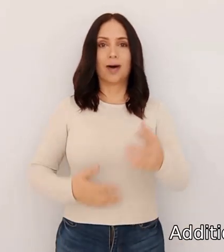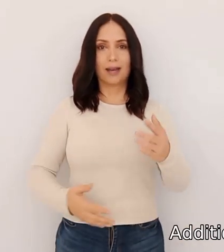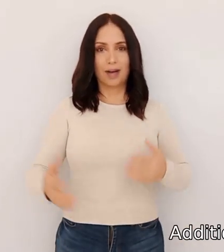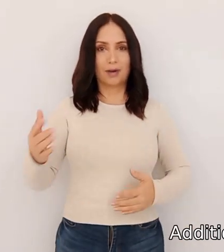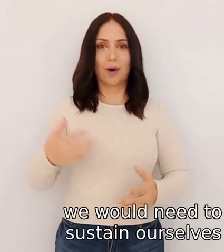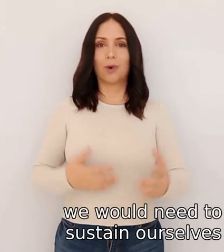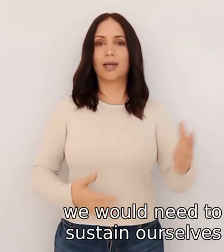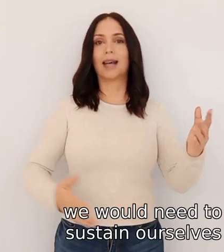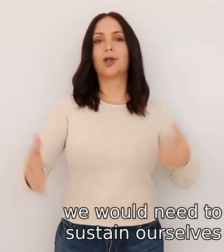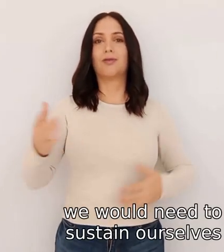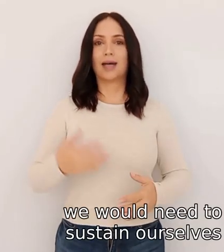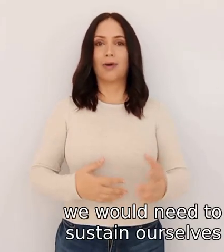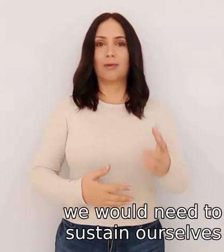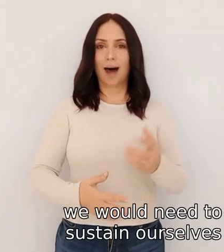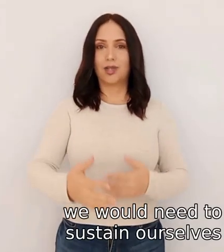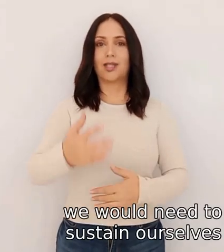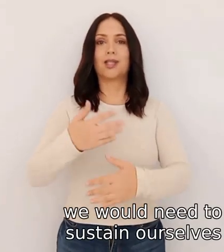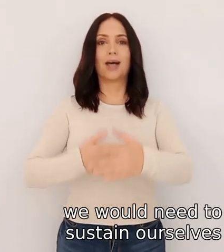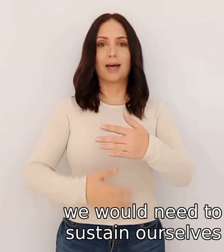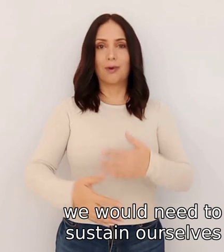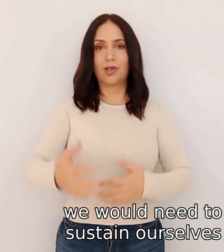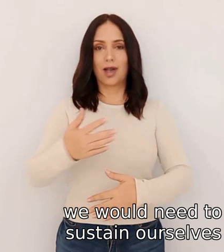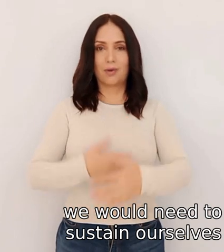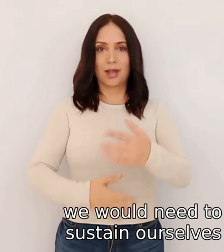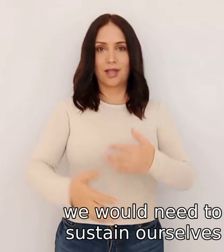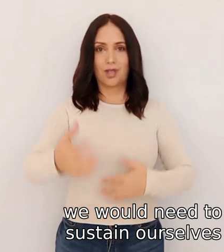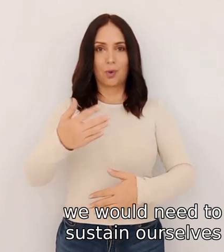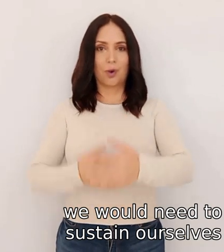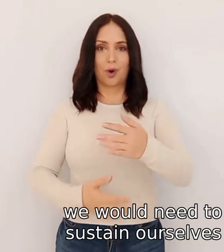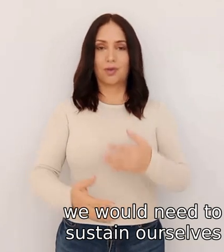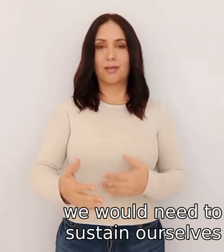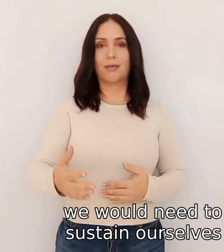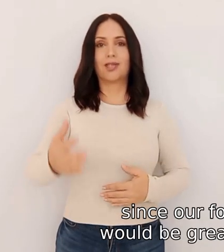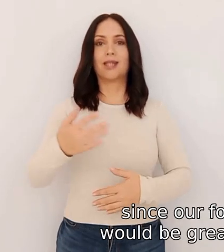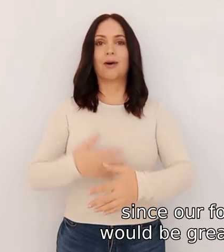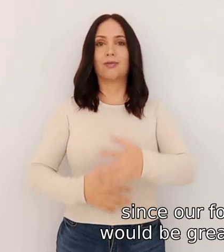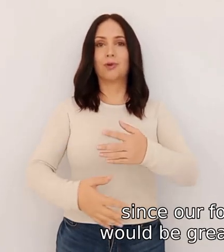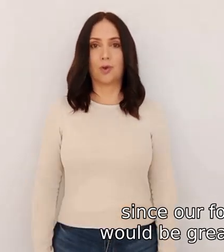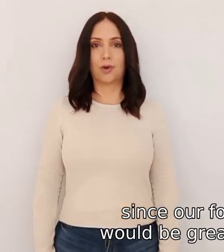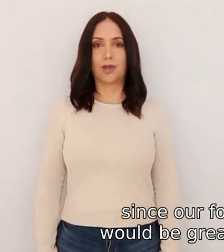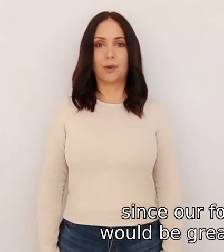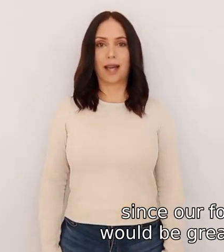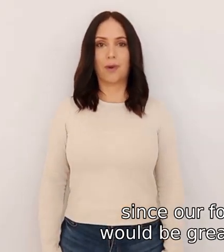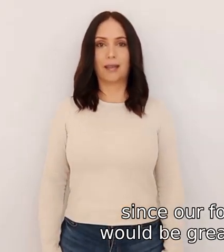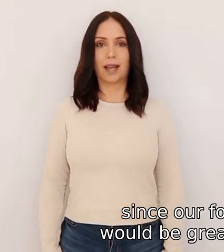we would need to figure out how to sustain ourselves in this new world since our food sources would be greatly